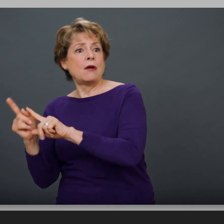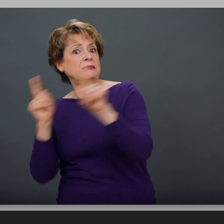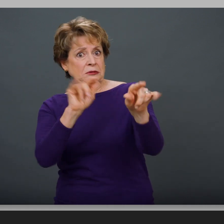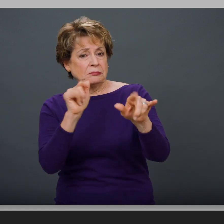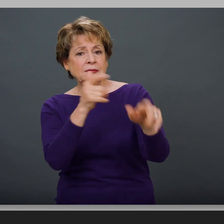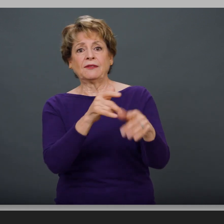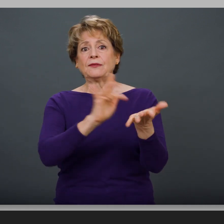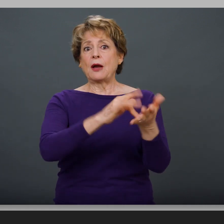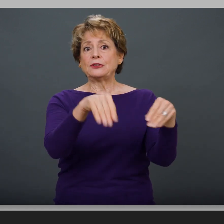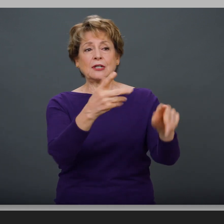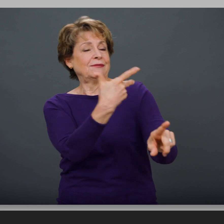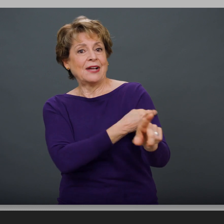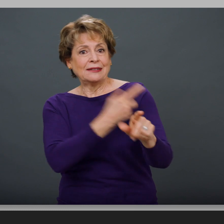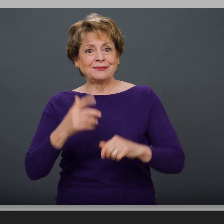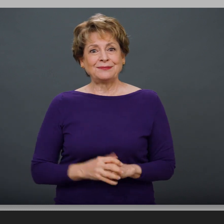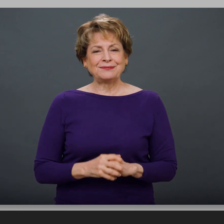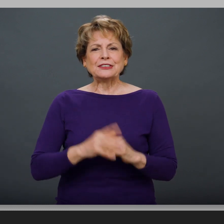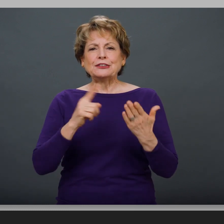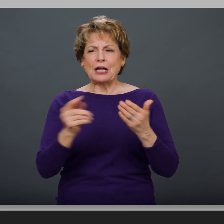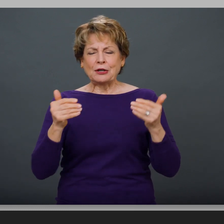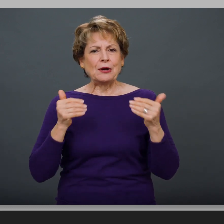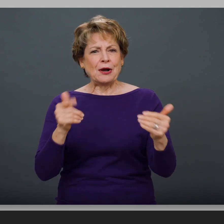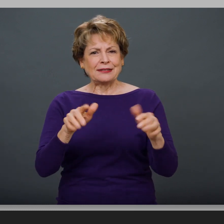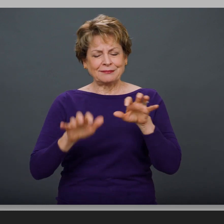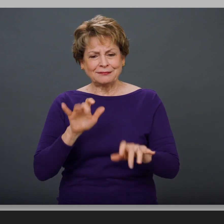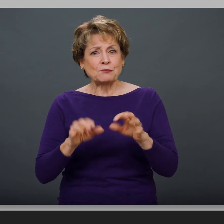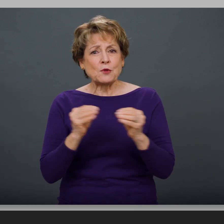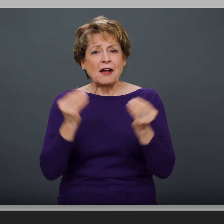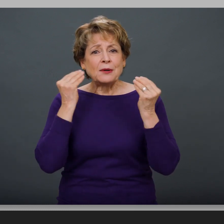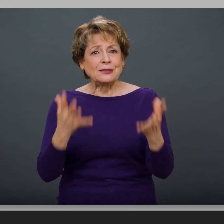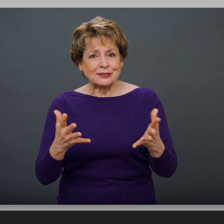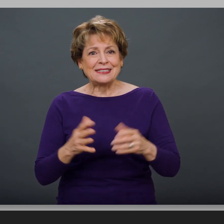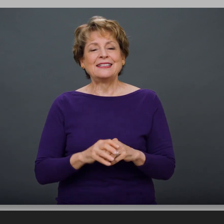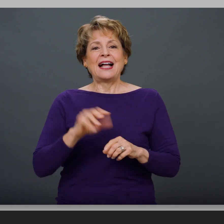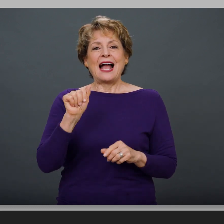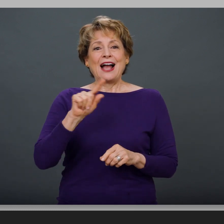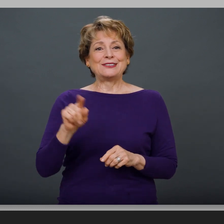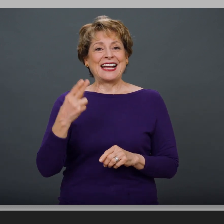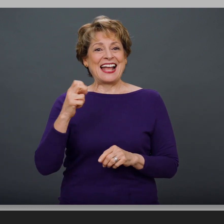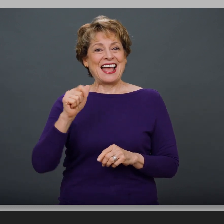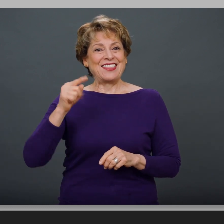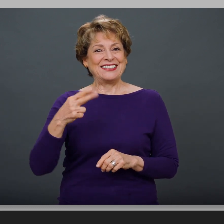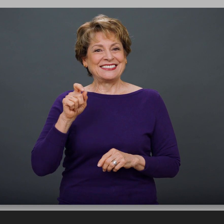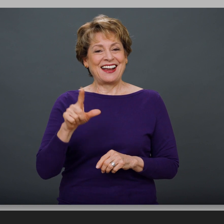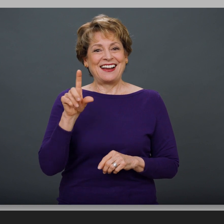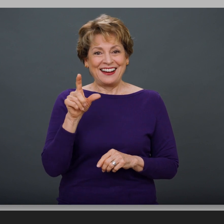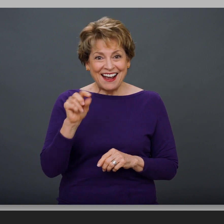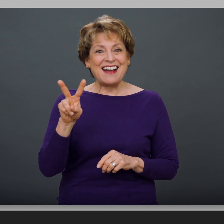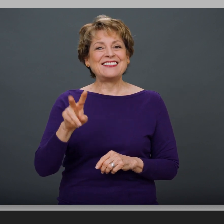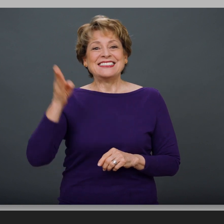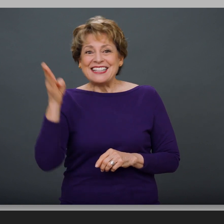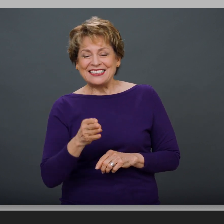offer free rides to and from vaccine events as well as pharmacies offering the vaccine. Check out our